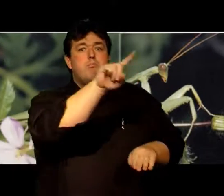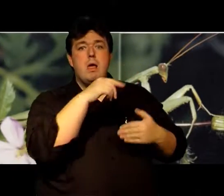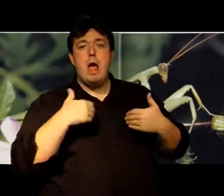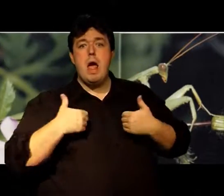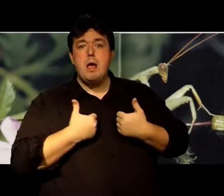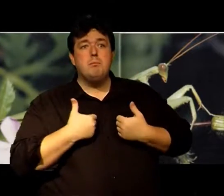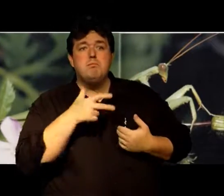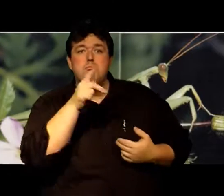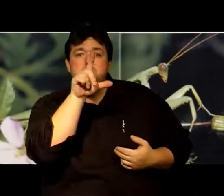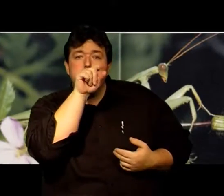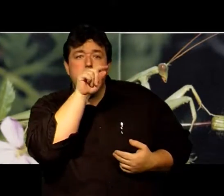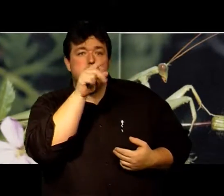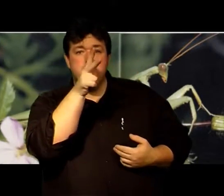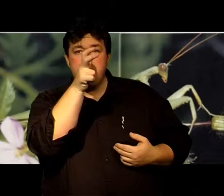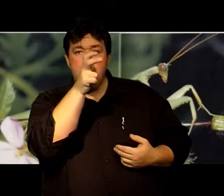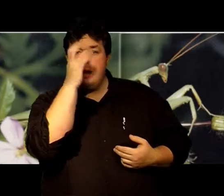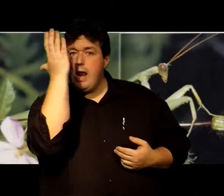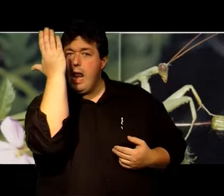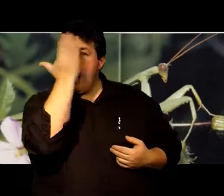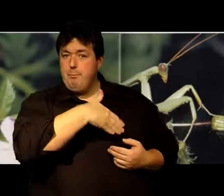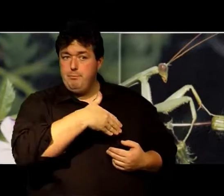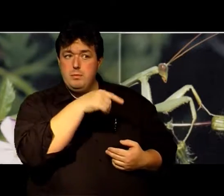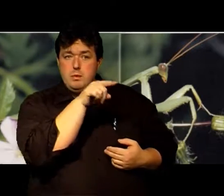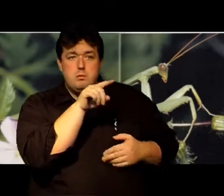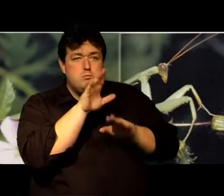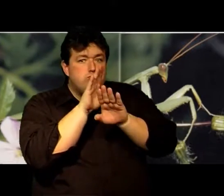quietly He waits Other animals come by And they miss him